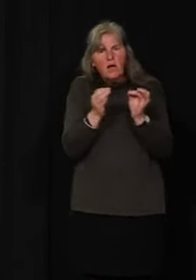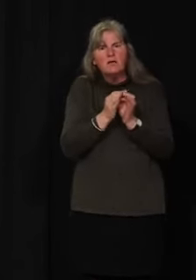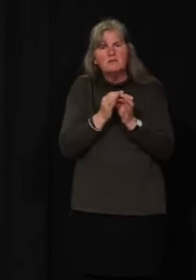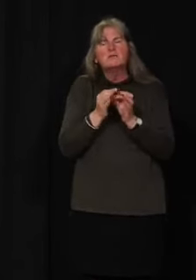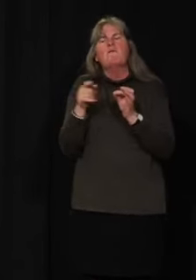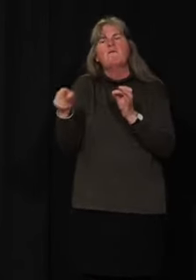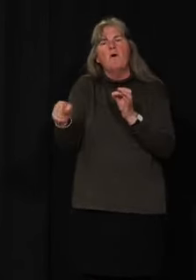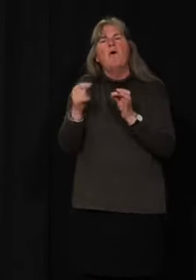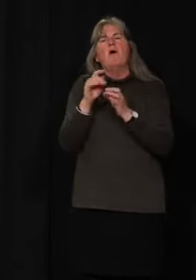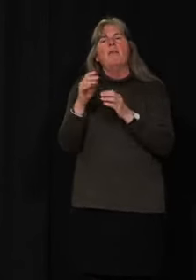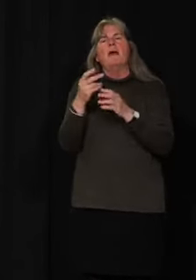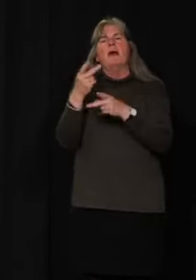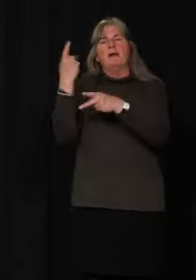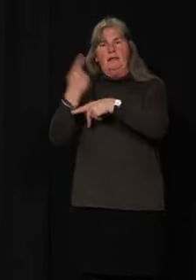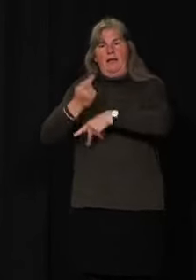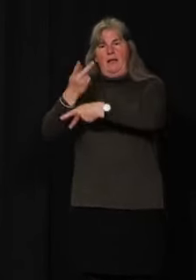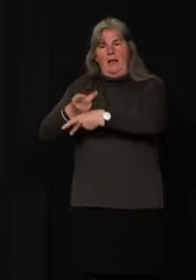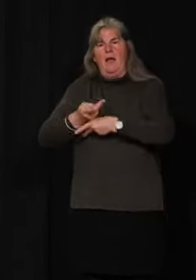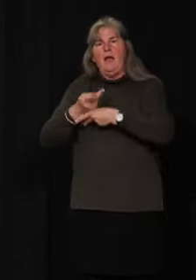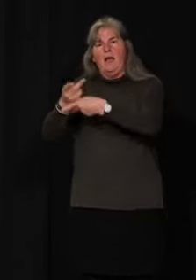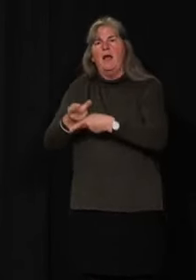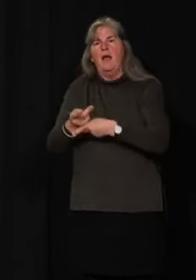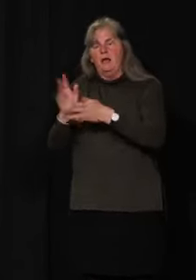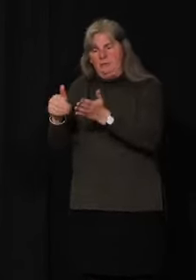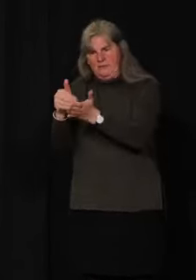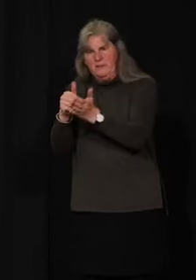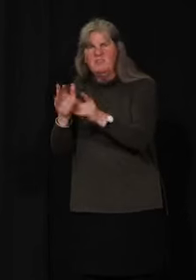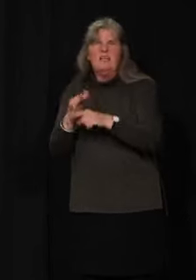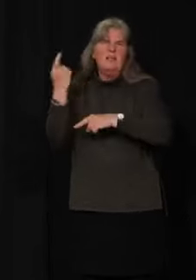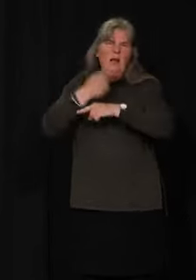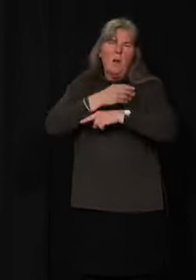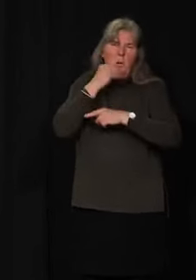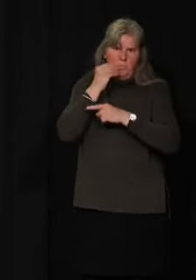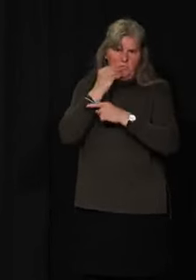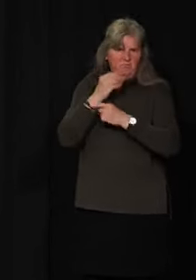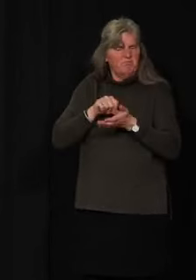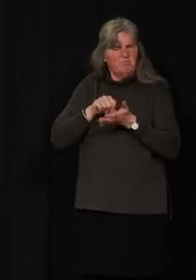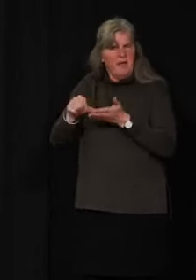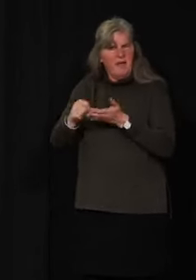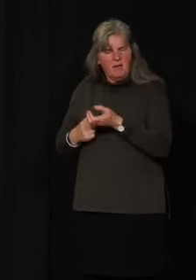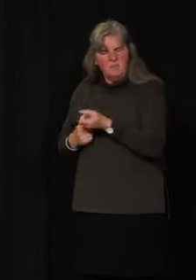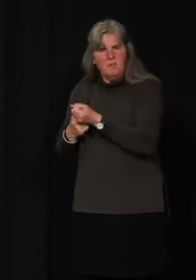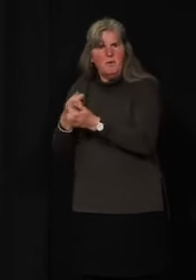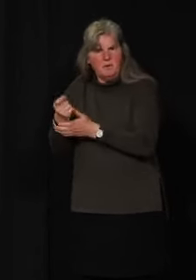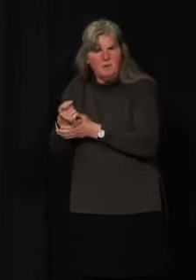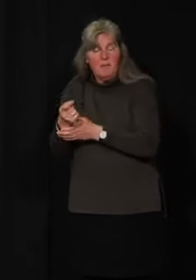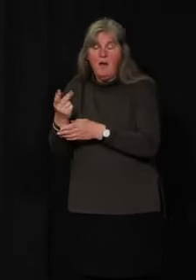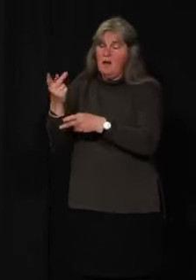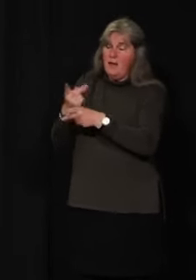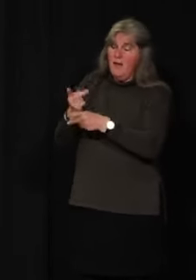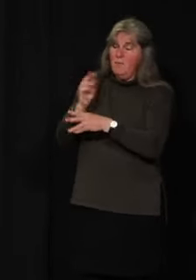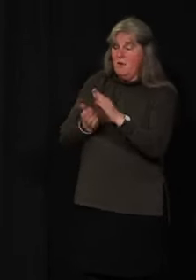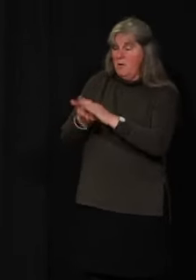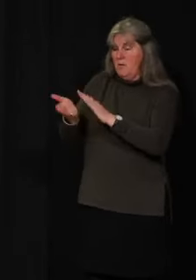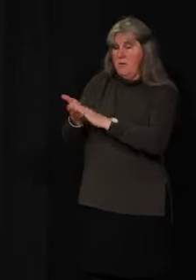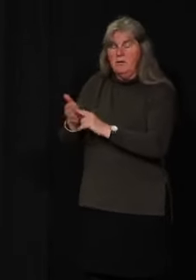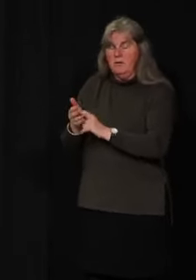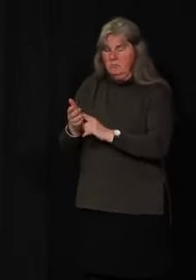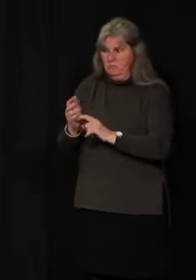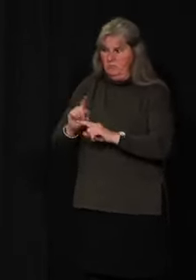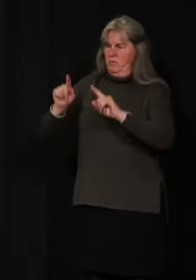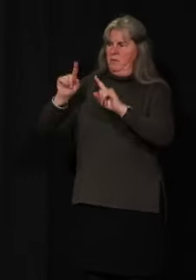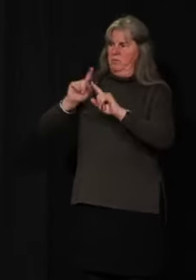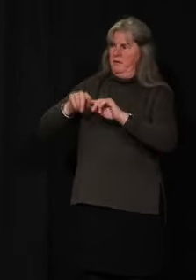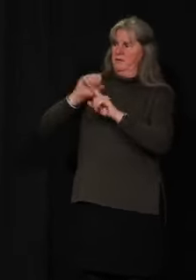child care centers and also for family day homes. This was to help the care operators to adapt to the new realities